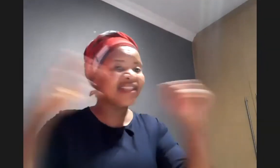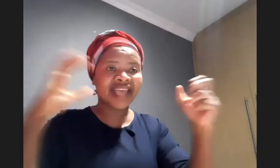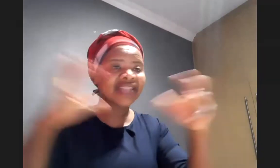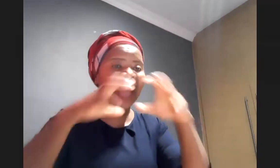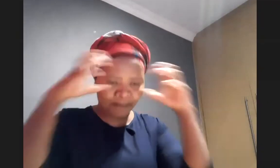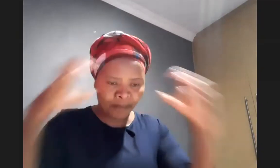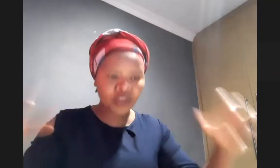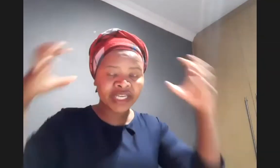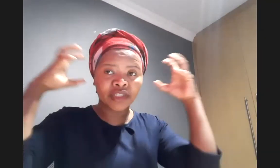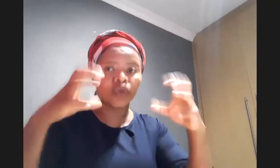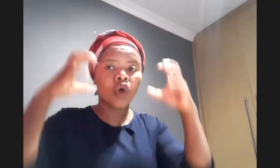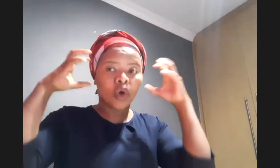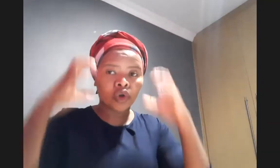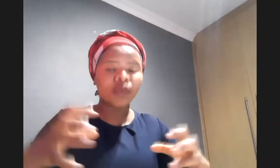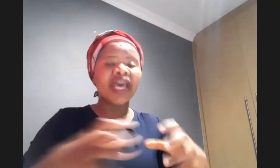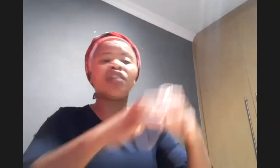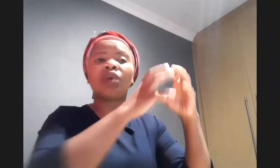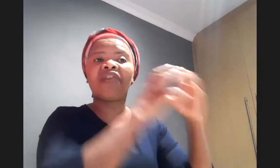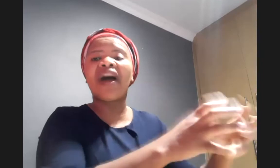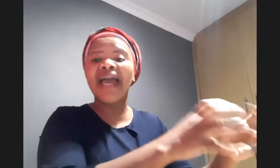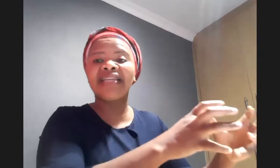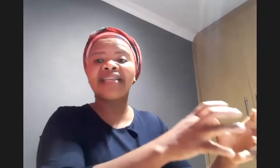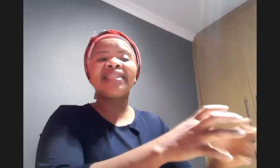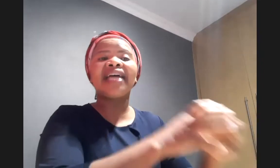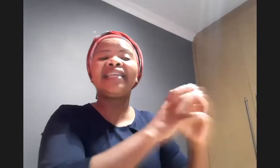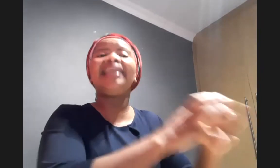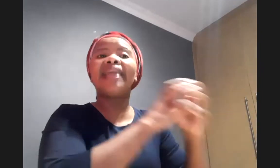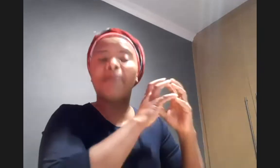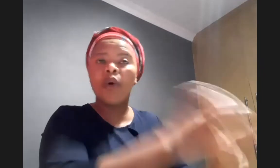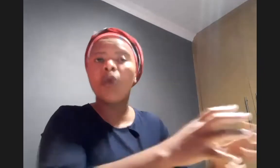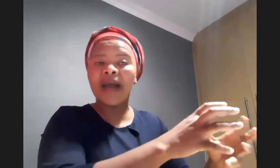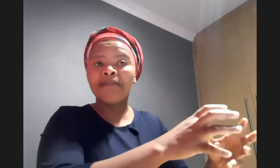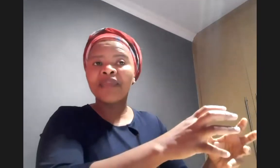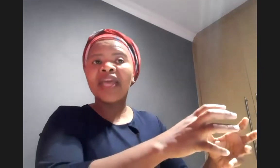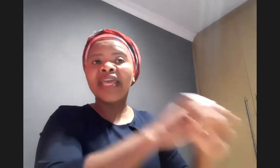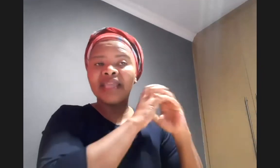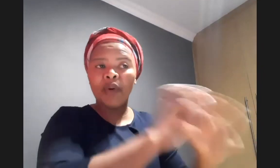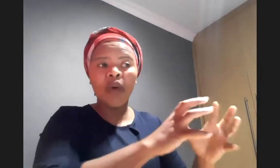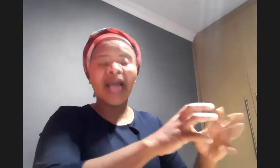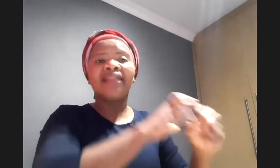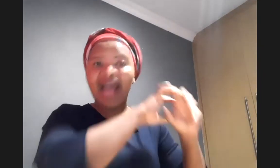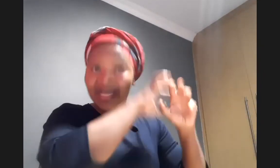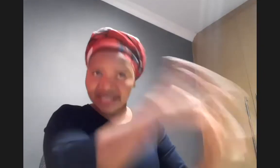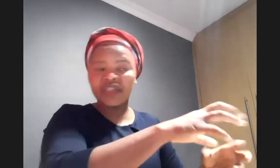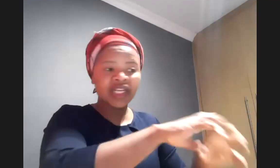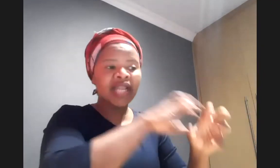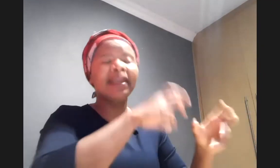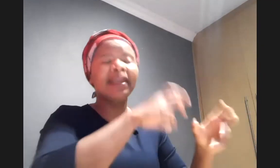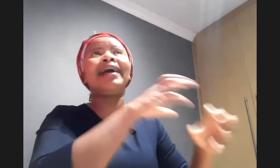this case are put in two groups and you will find that in the poor in the poor there are rich i mean among